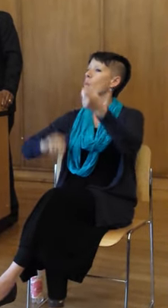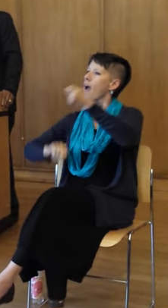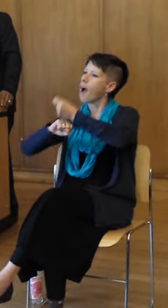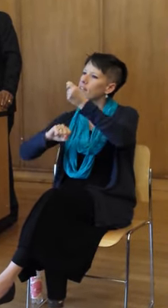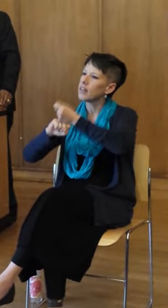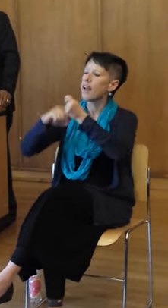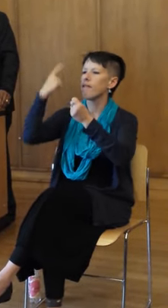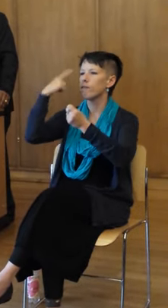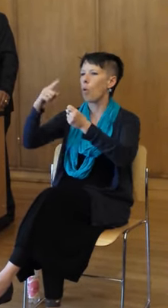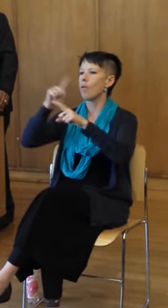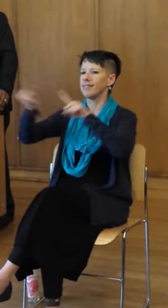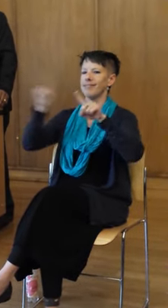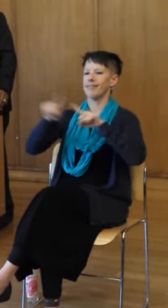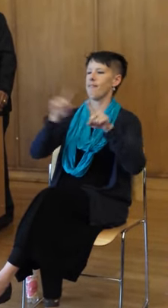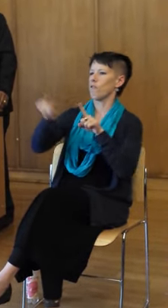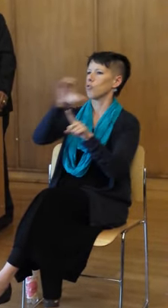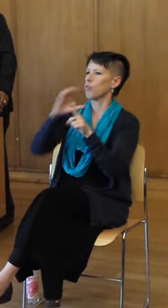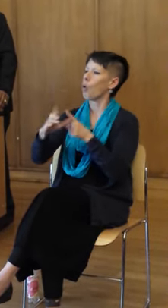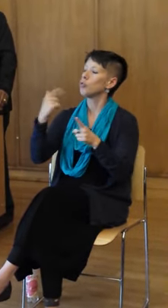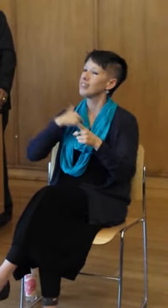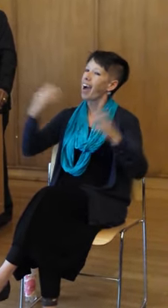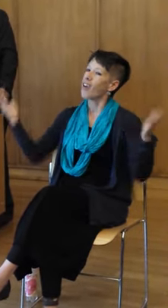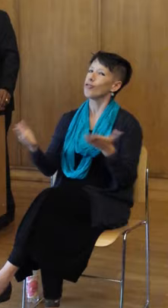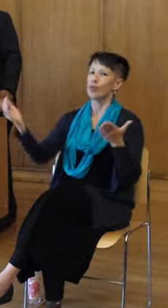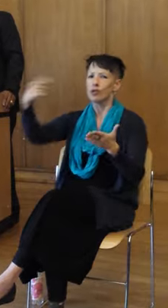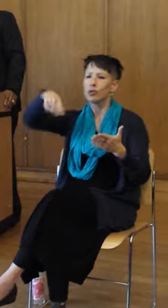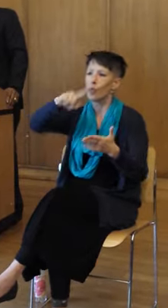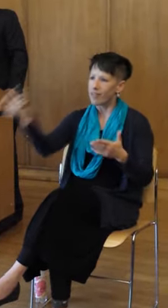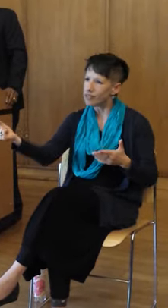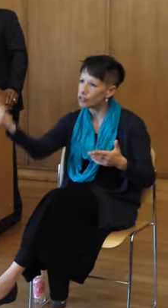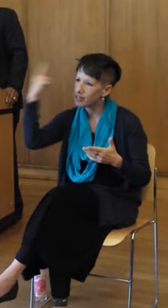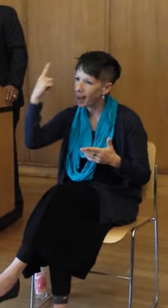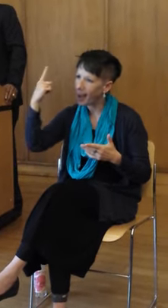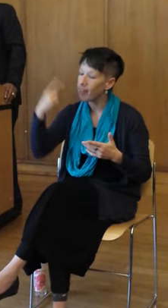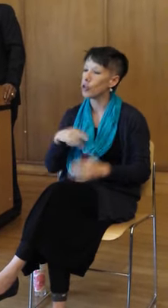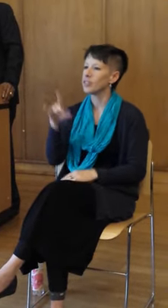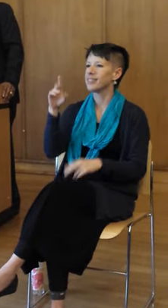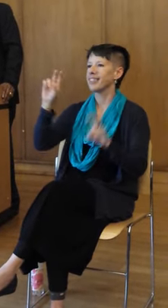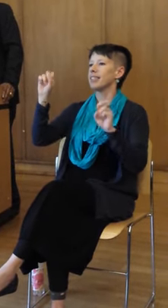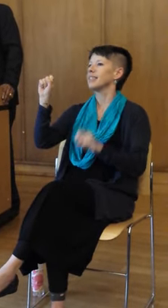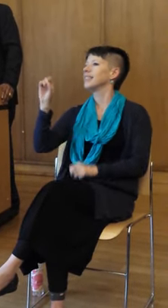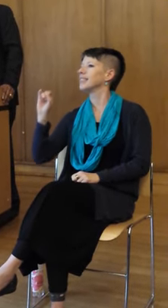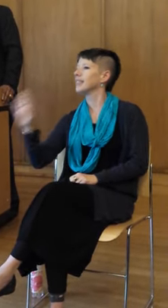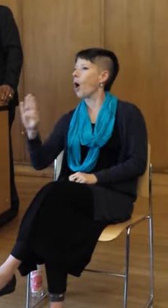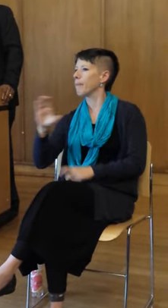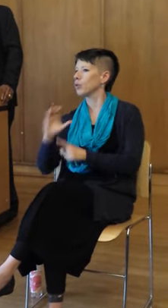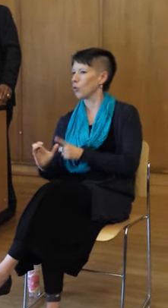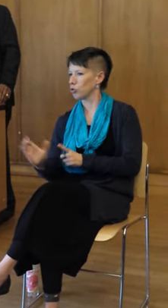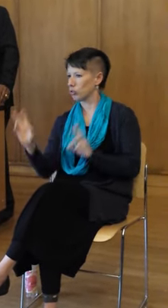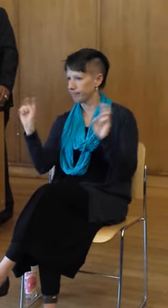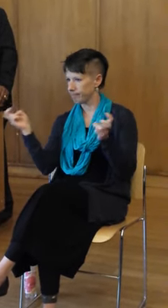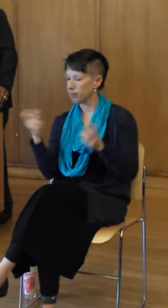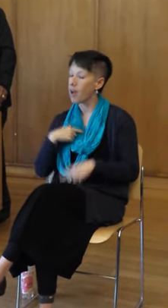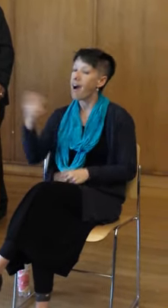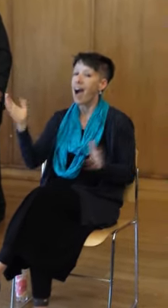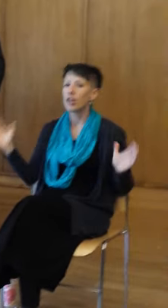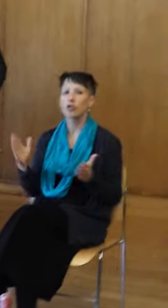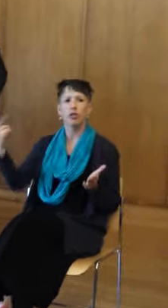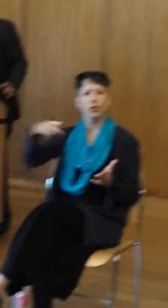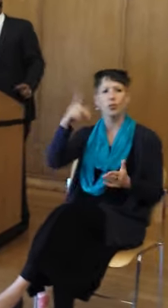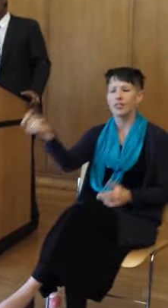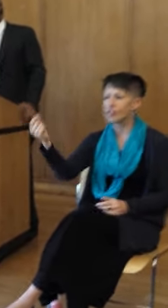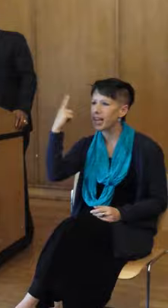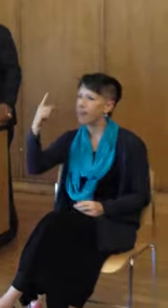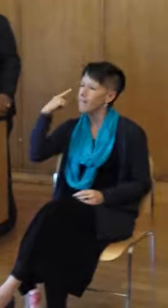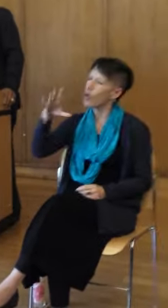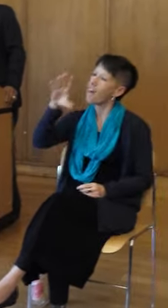cultures, I encourage you to understand that there is a subculture. I encourage you to understand that